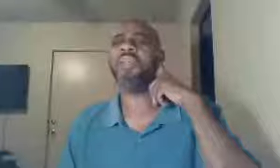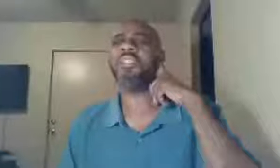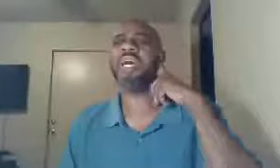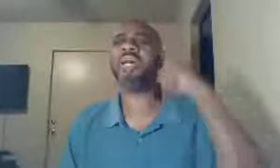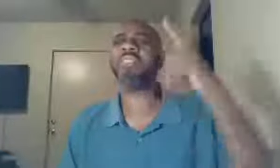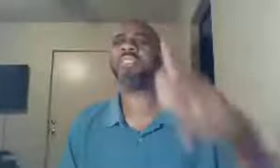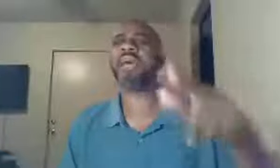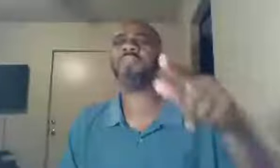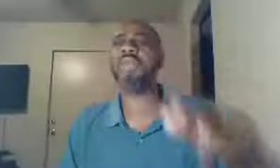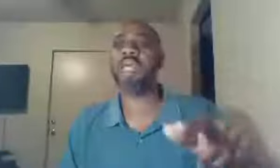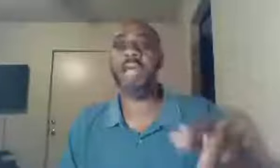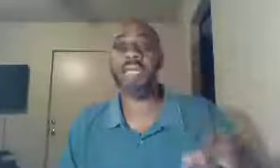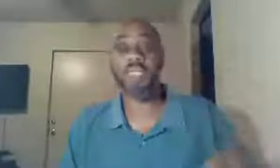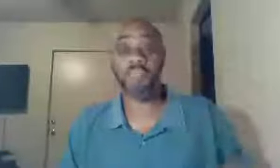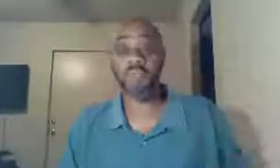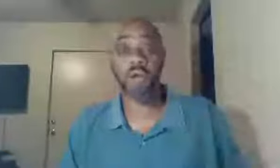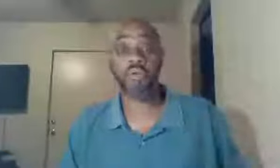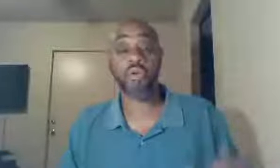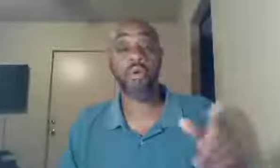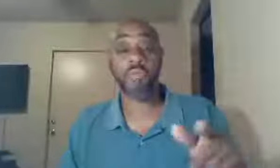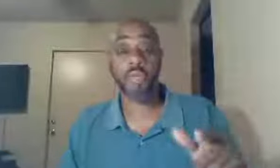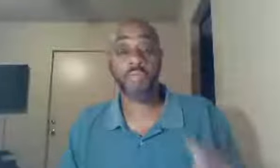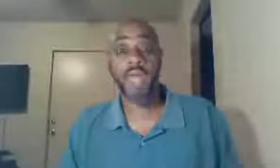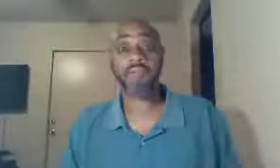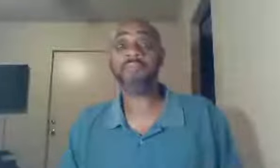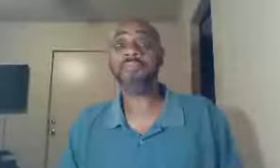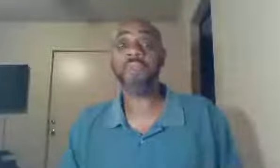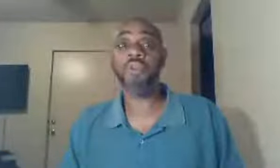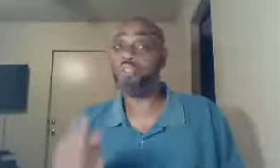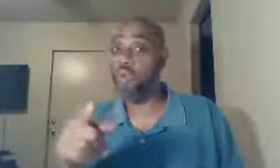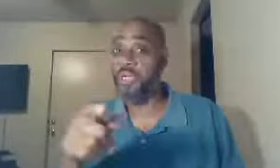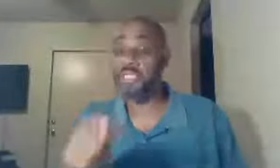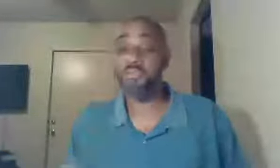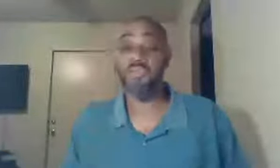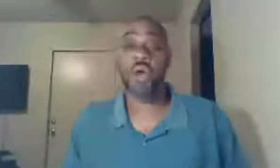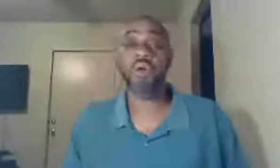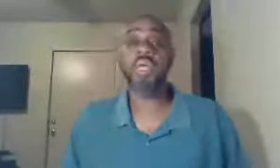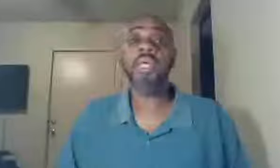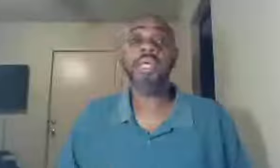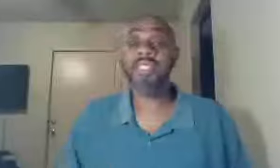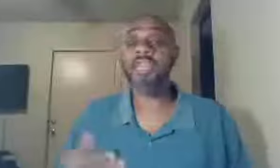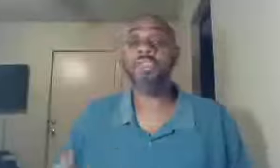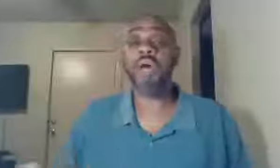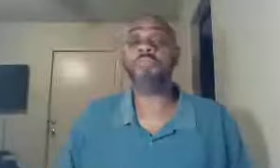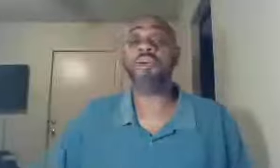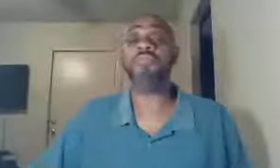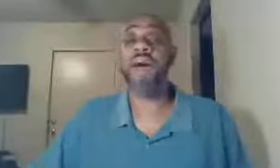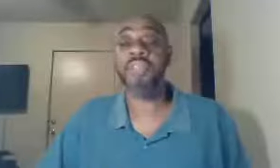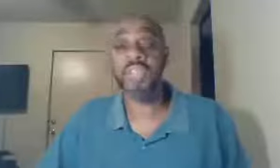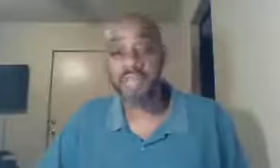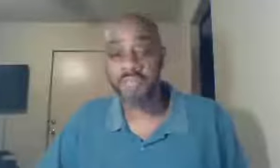to John, chapter 8, I could be wrong, don't quote me on that, those coordinates could be wrong, he says, you're of your father, the devil,